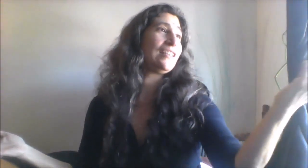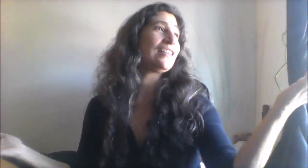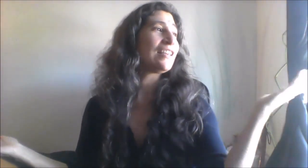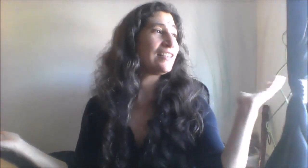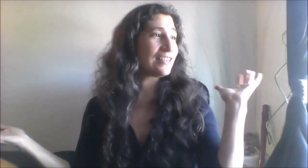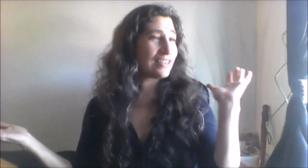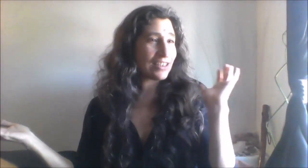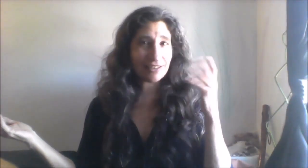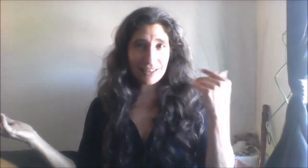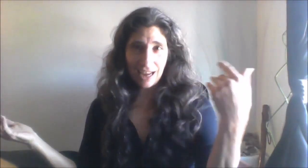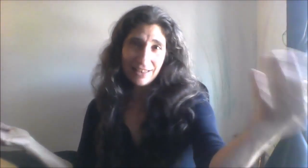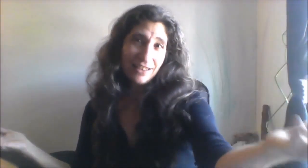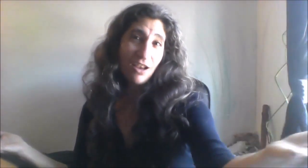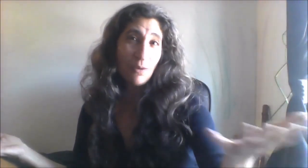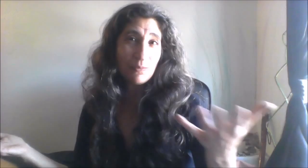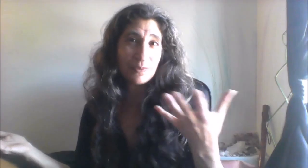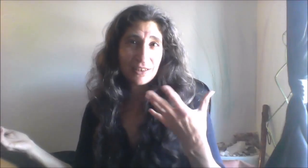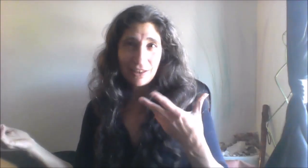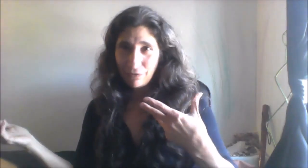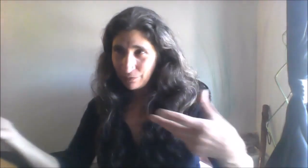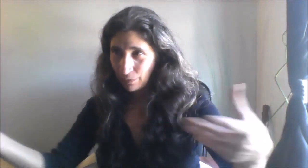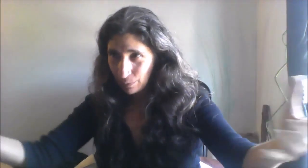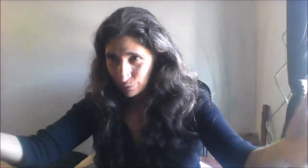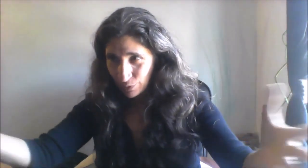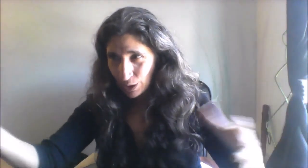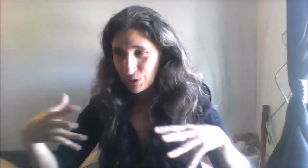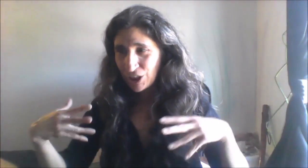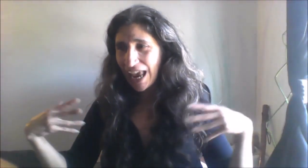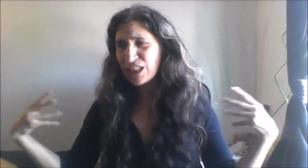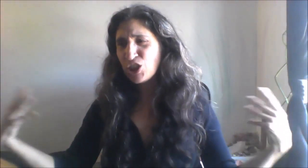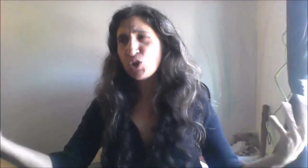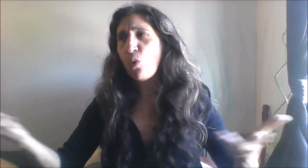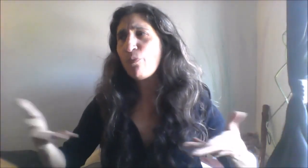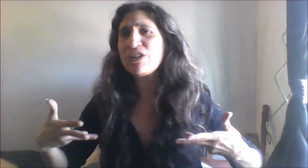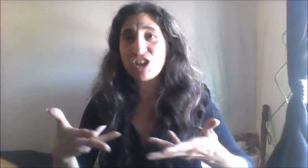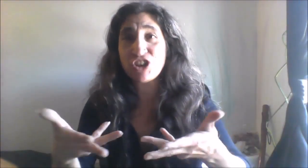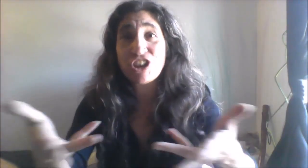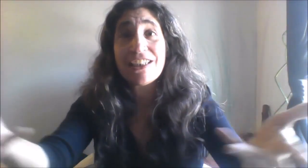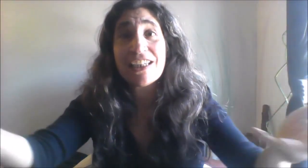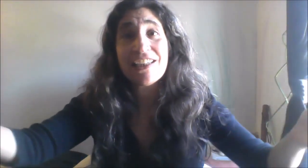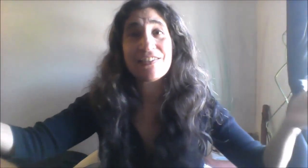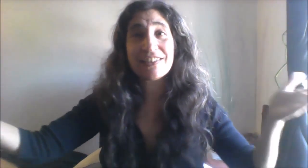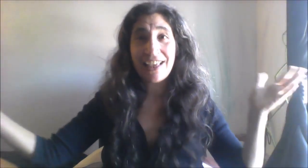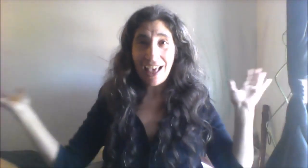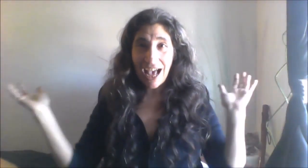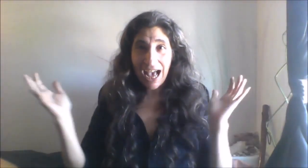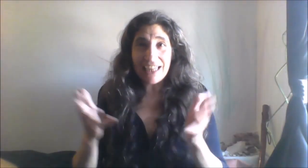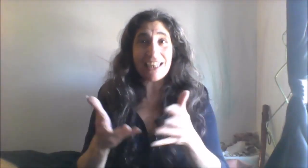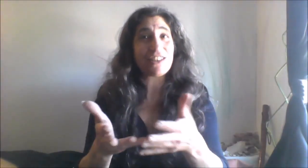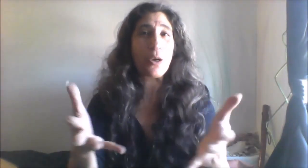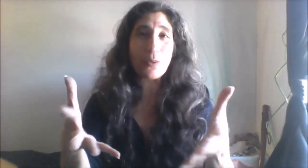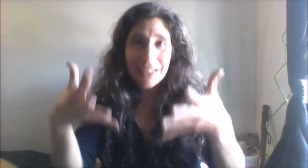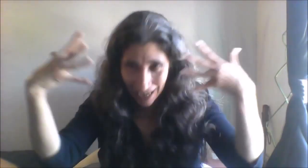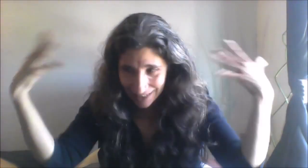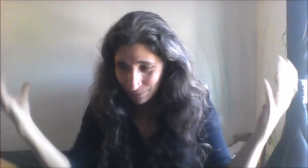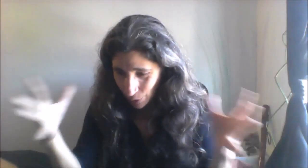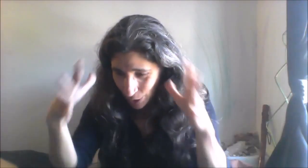just as it comes from her realm she has so much that she gives all right as the queen has more